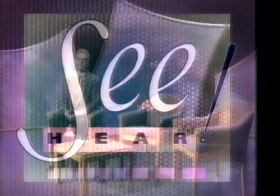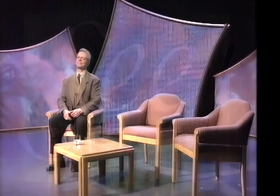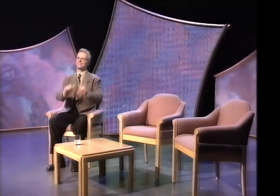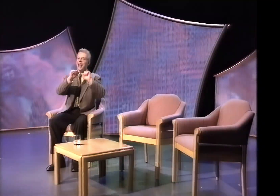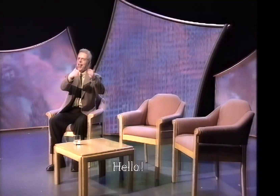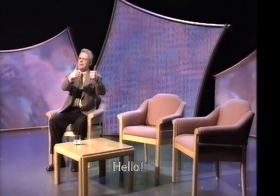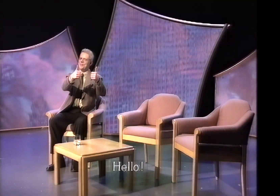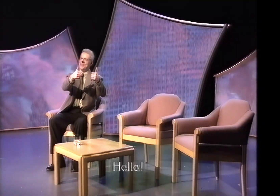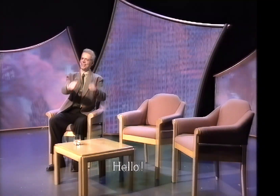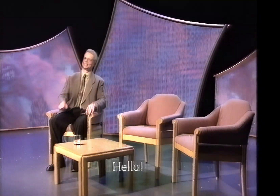Hello.